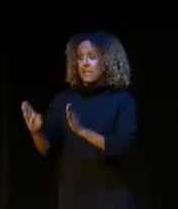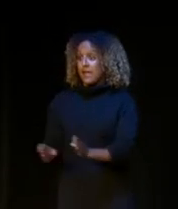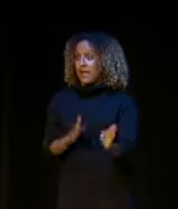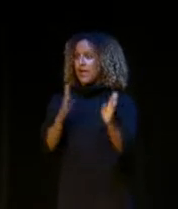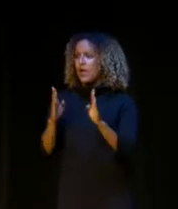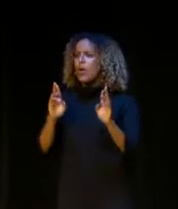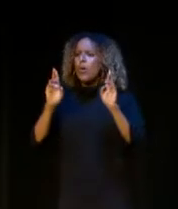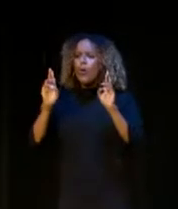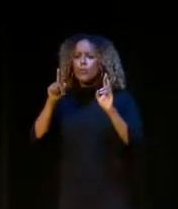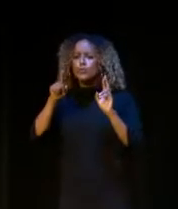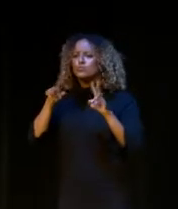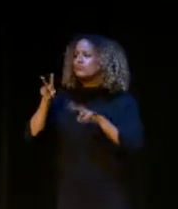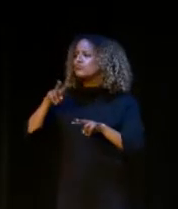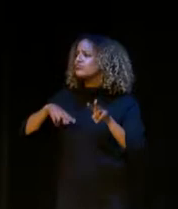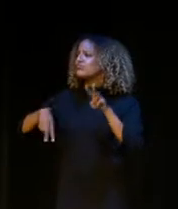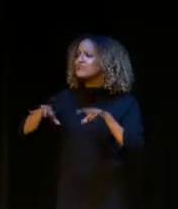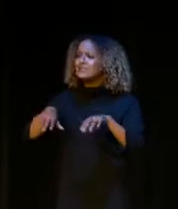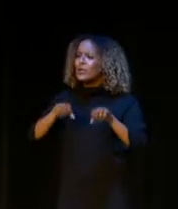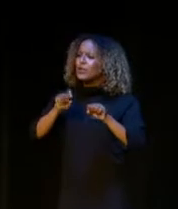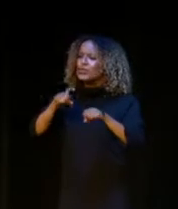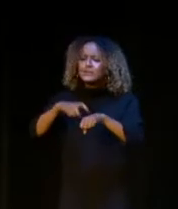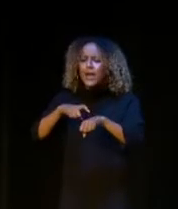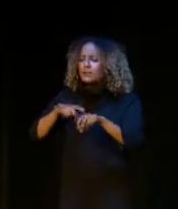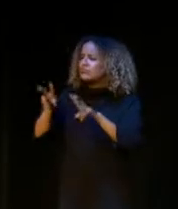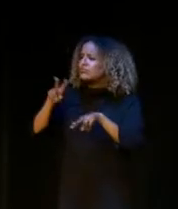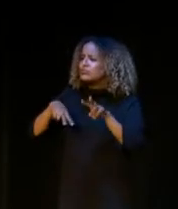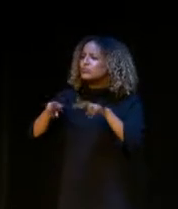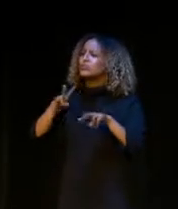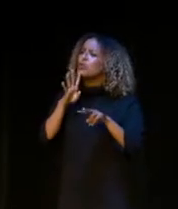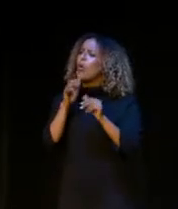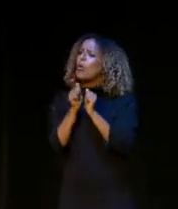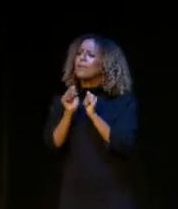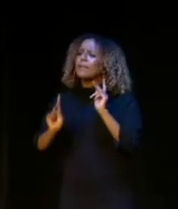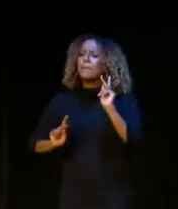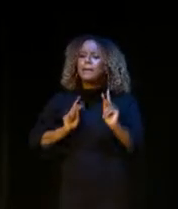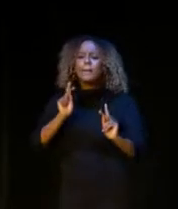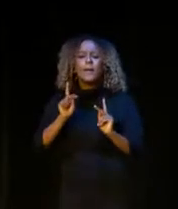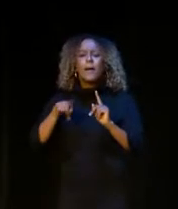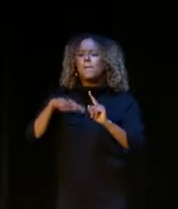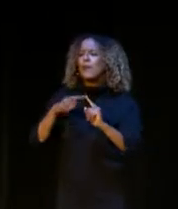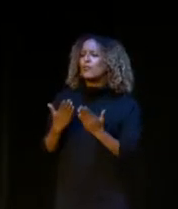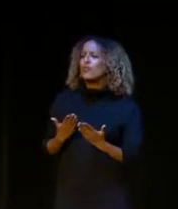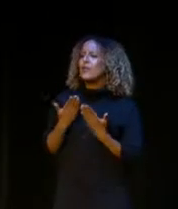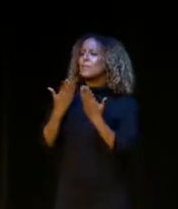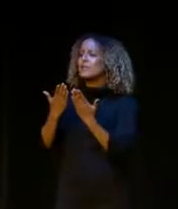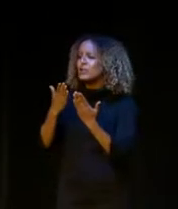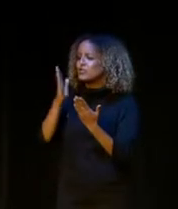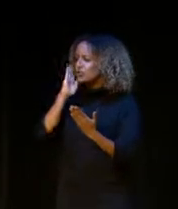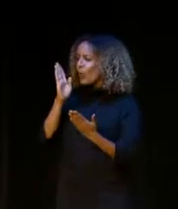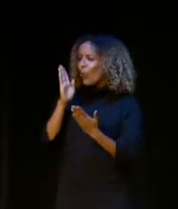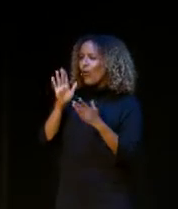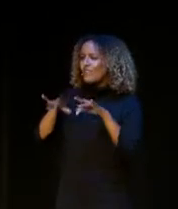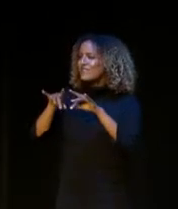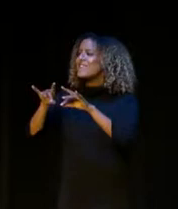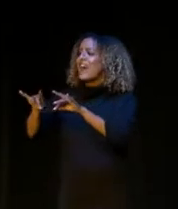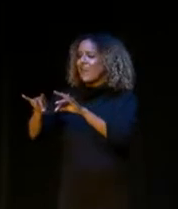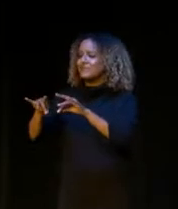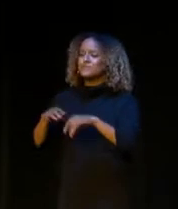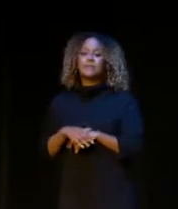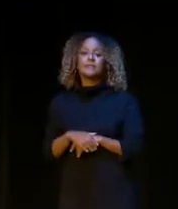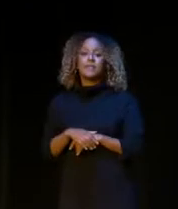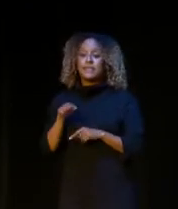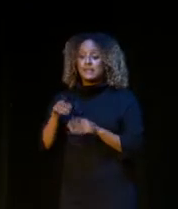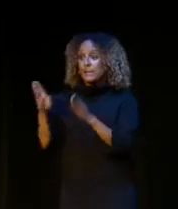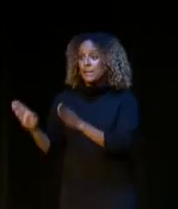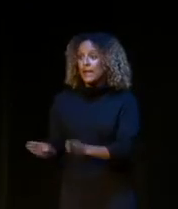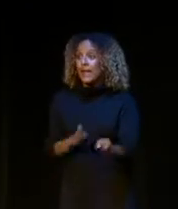time to go around and talk at the different stations about the recommendations that you'll find. This plan